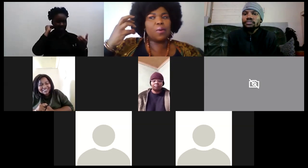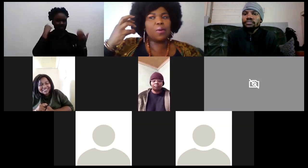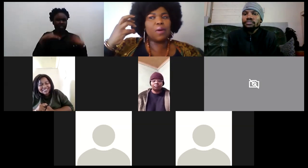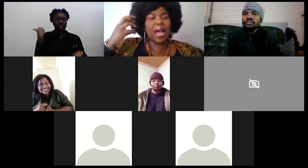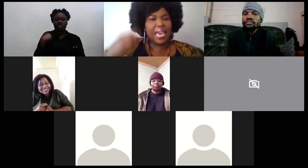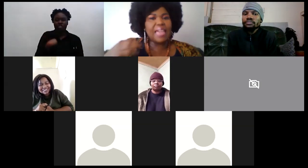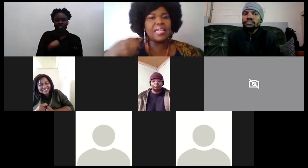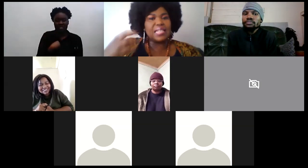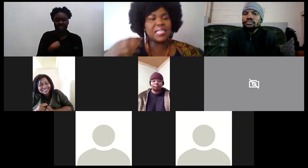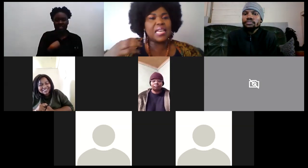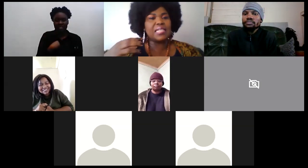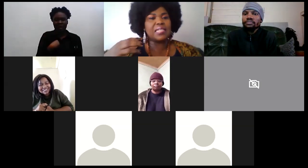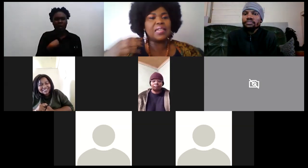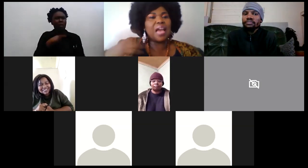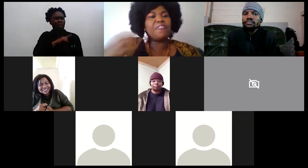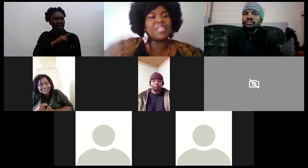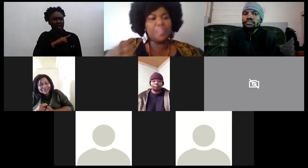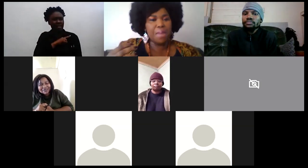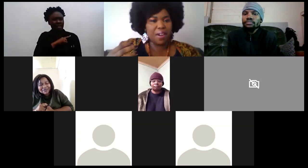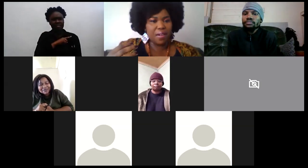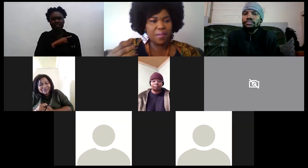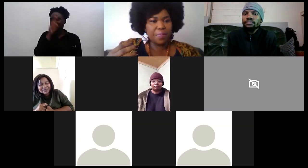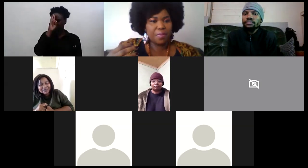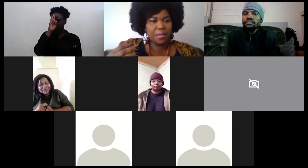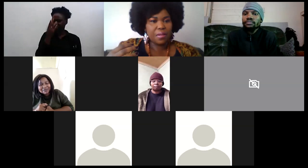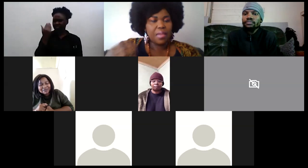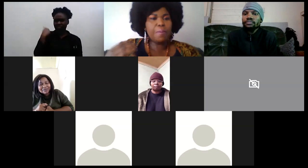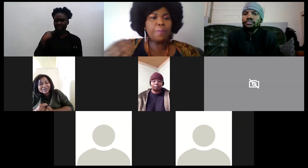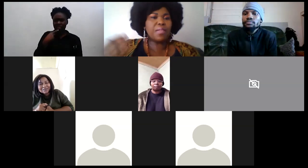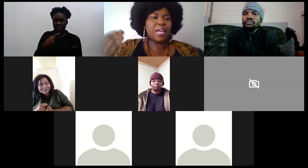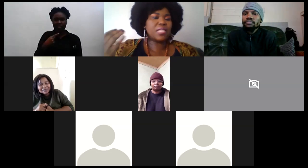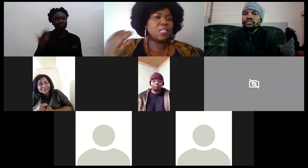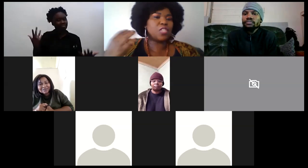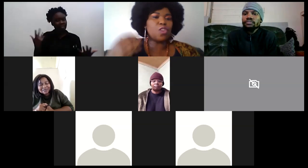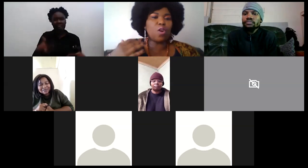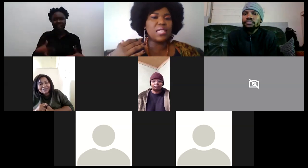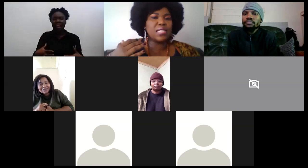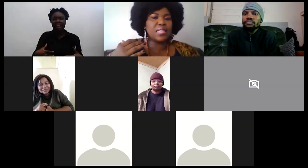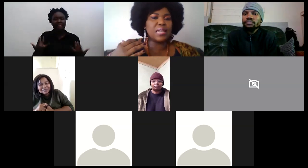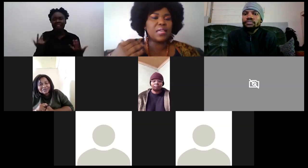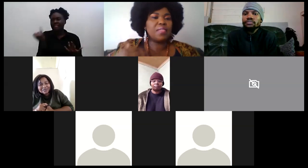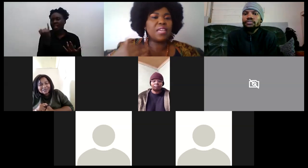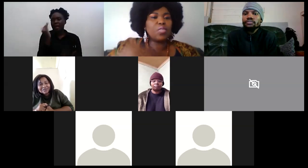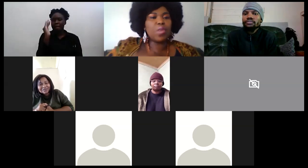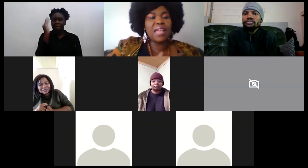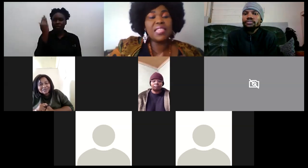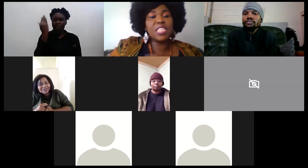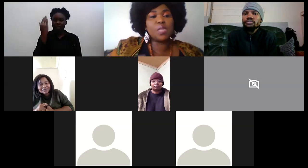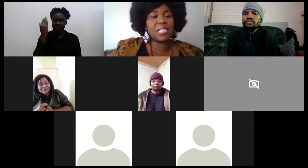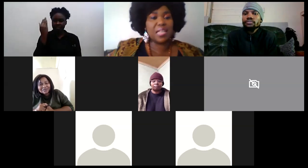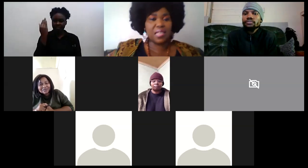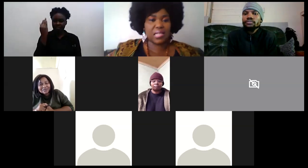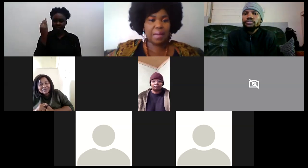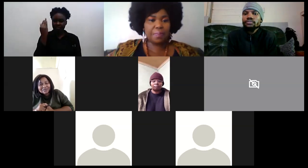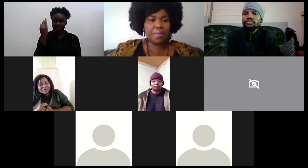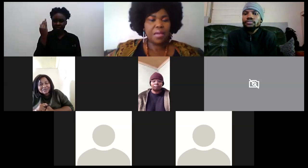because again as i said life is a mirror the people that it's it's no coincidence that we are in this